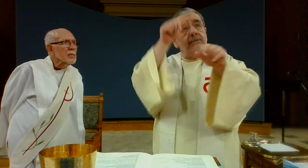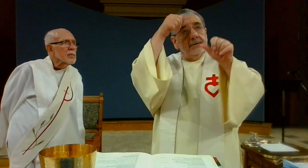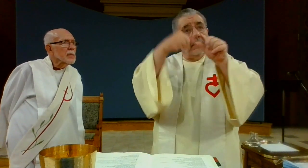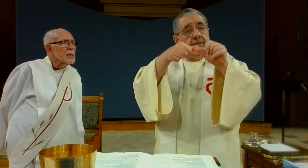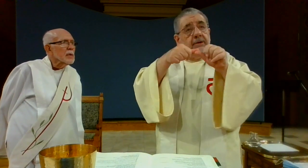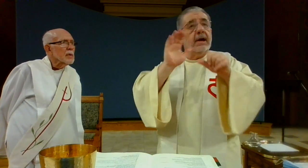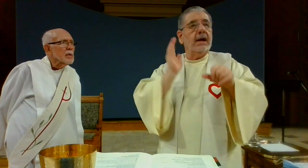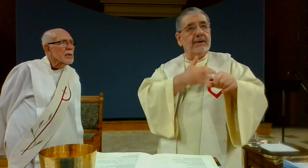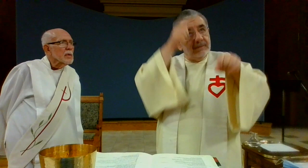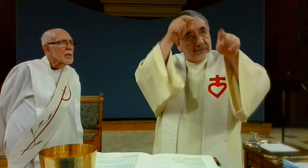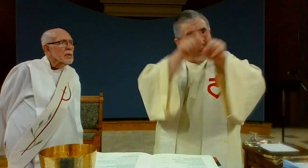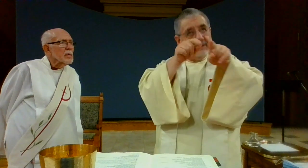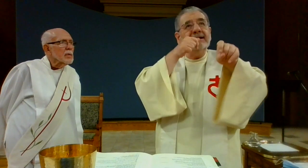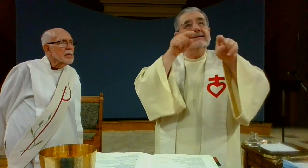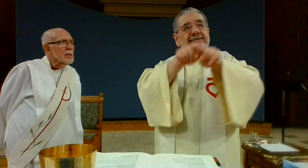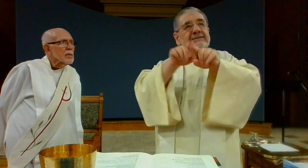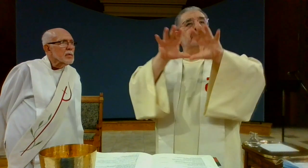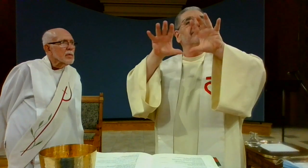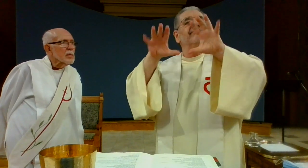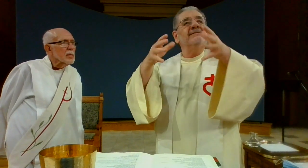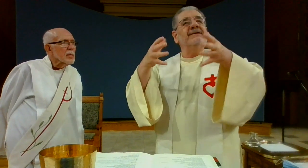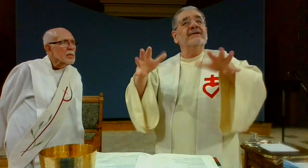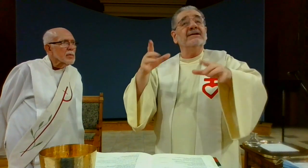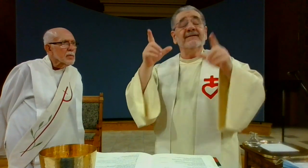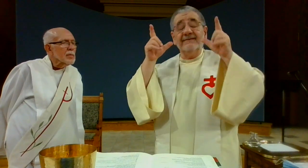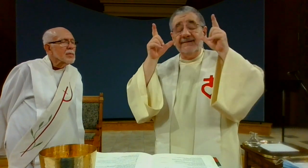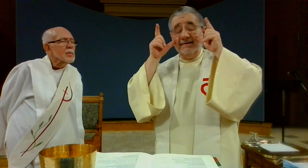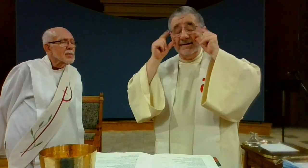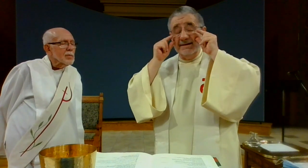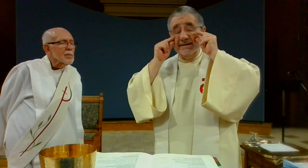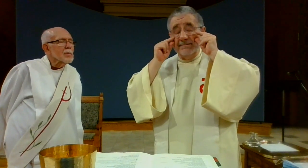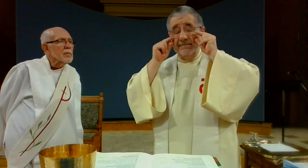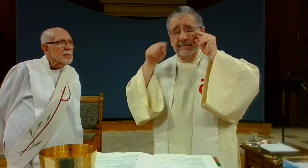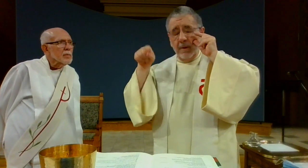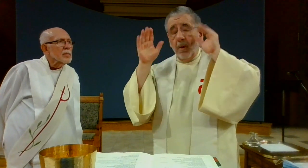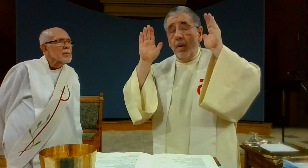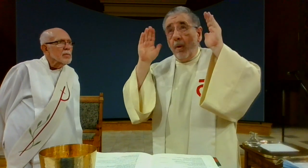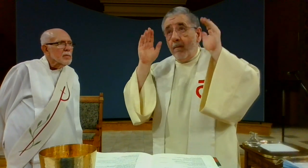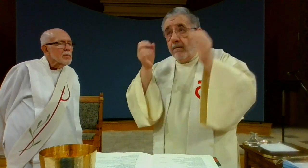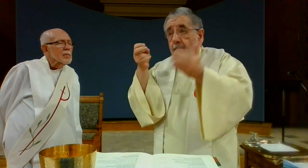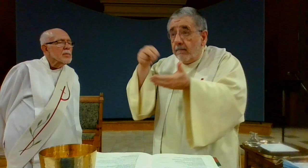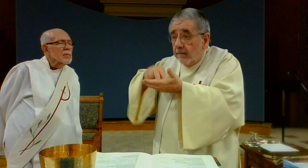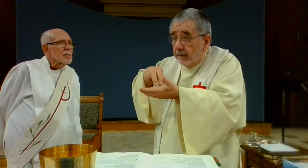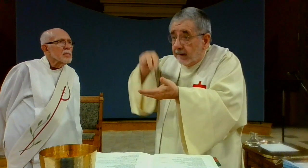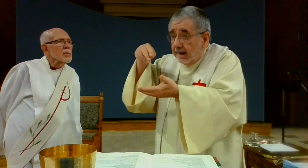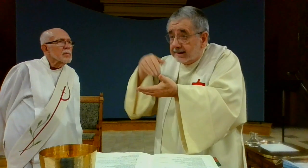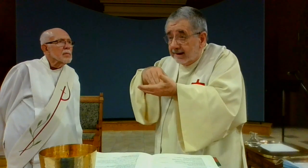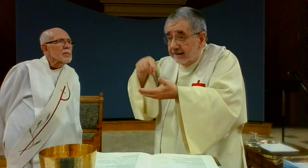remember also our brothers and sisters who have fallen asleep in the hope of the resurrection and all